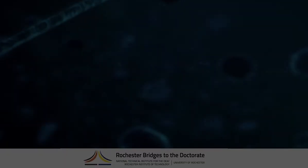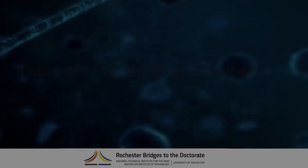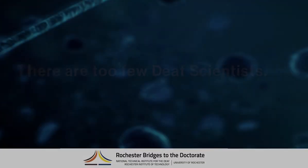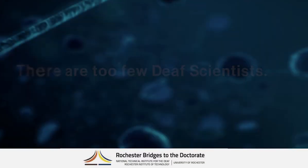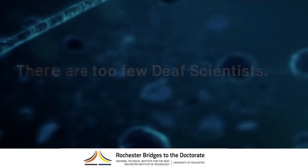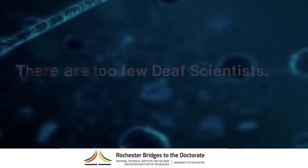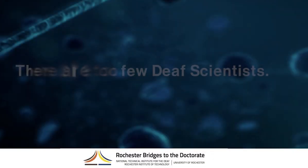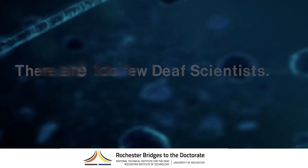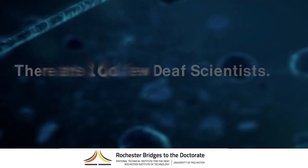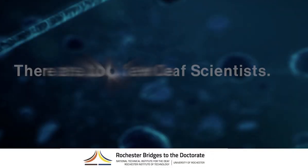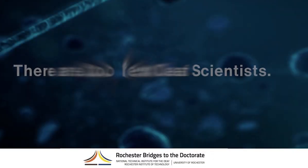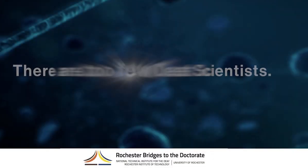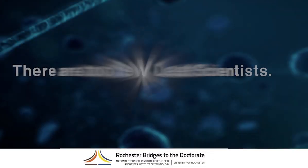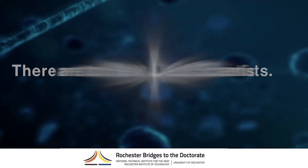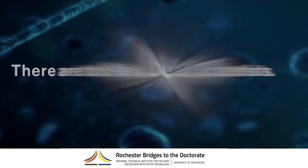you. Thank you.